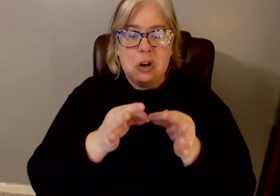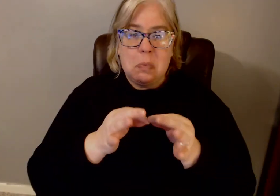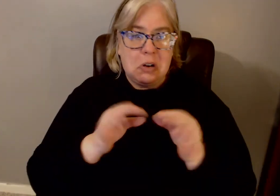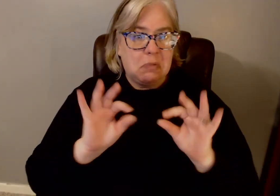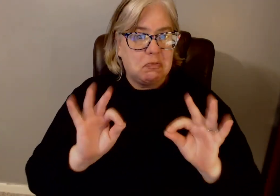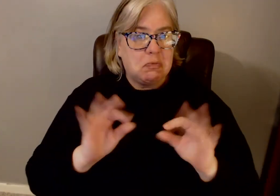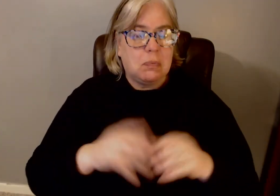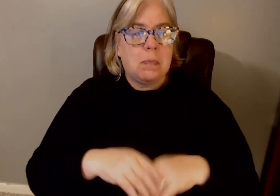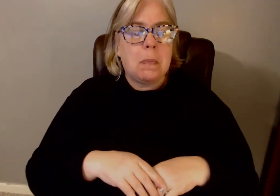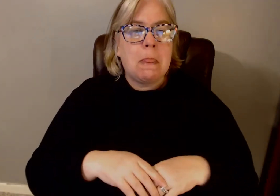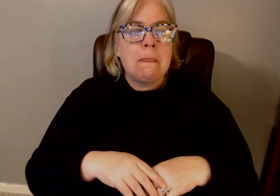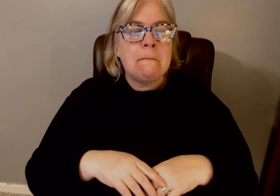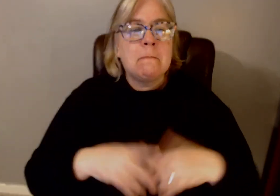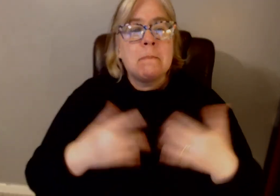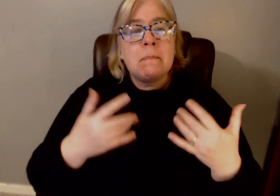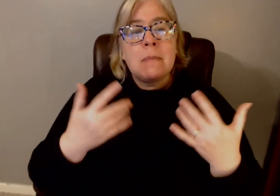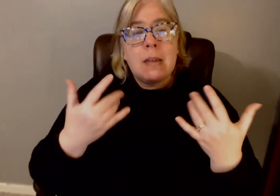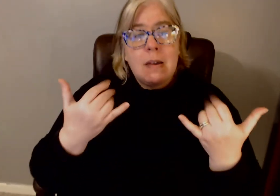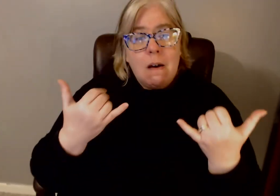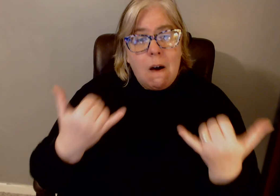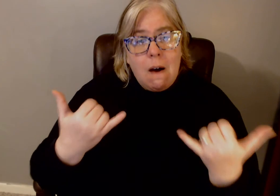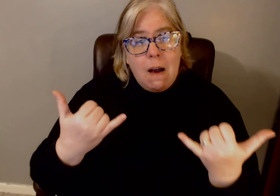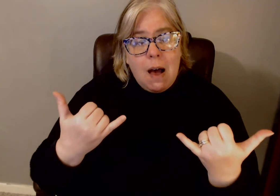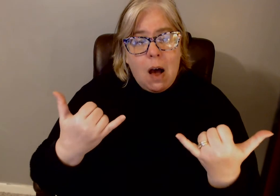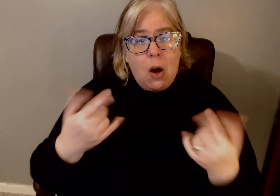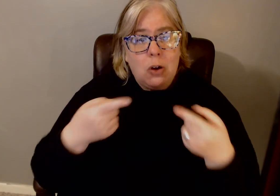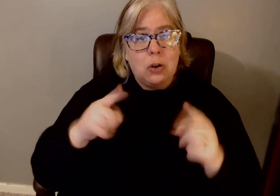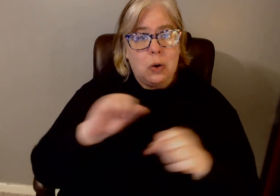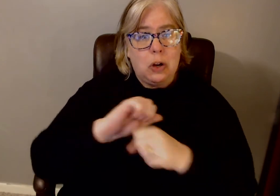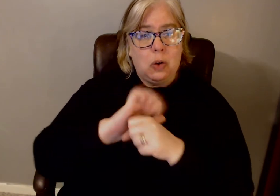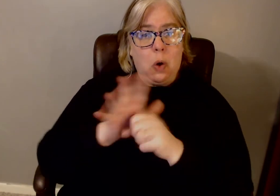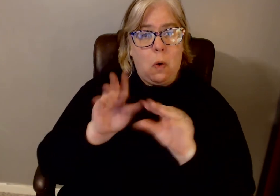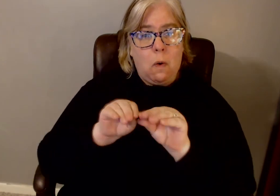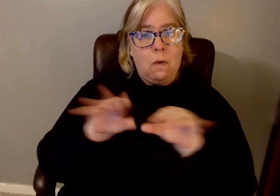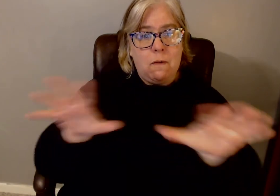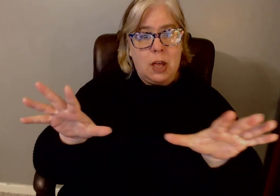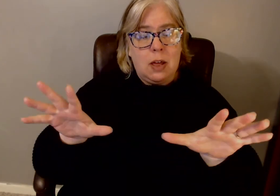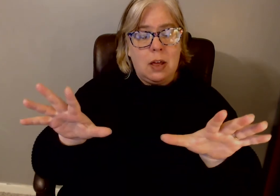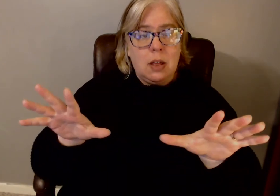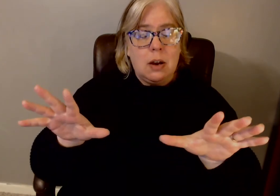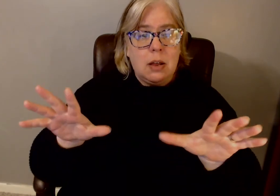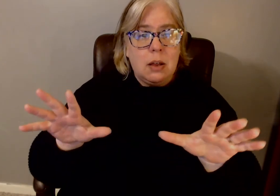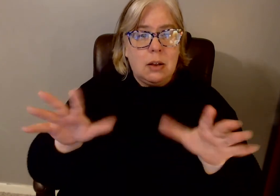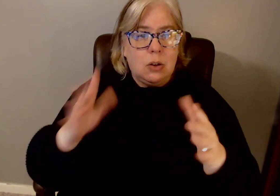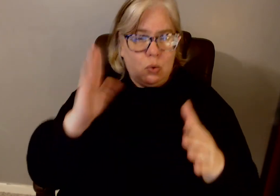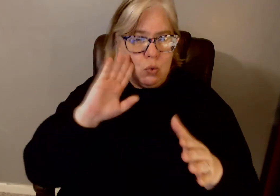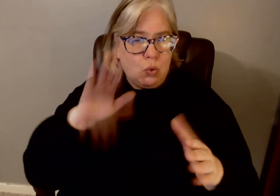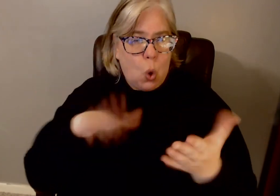than I can't even